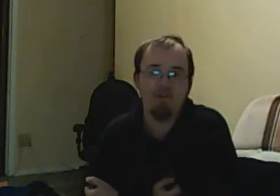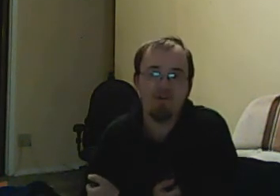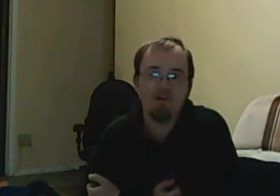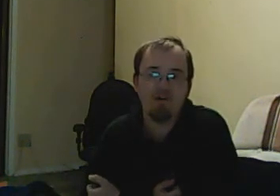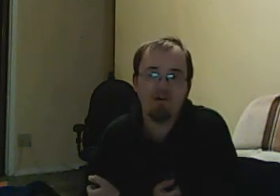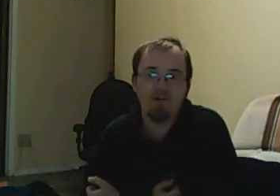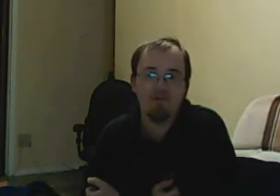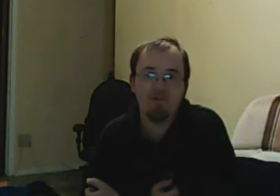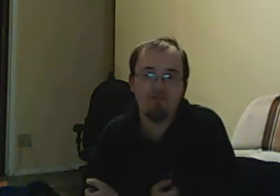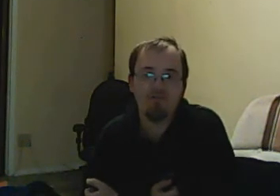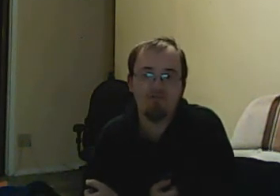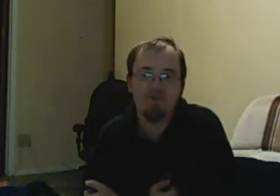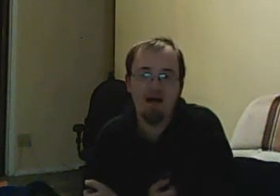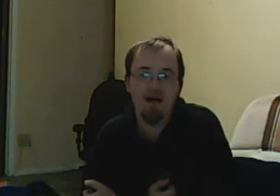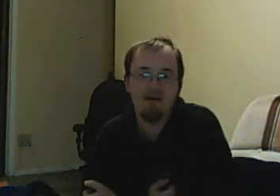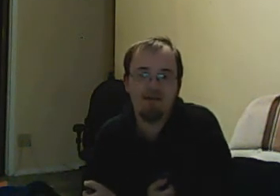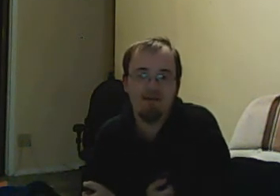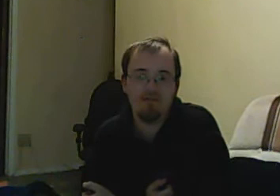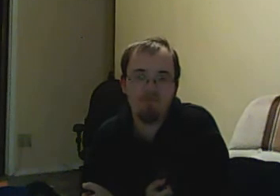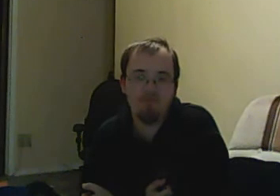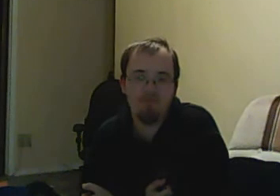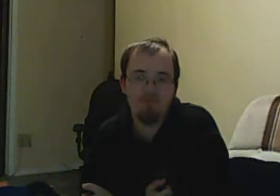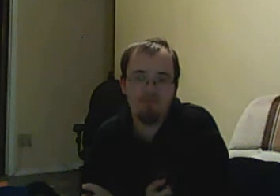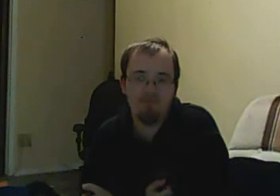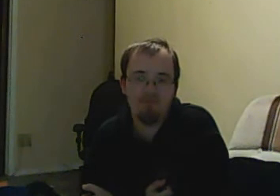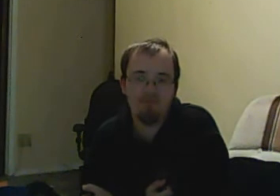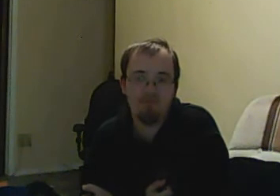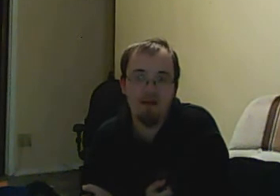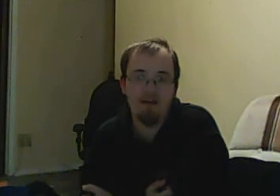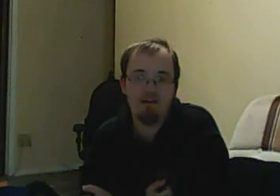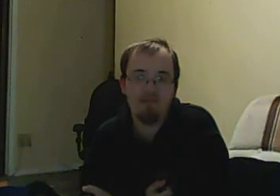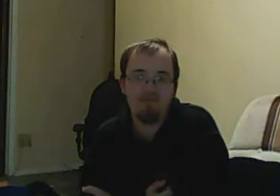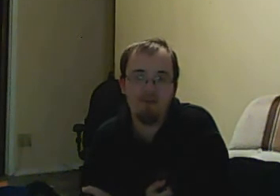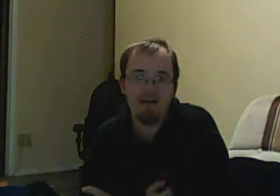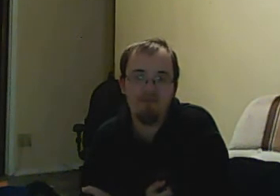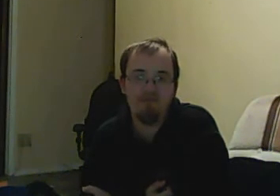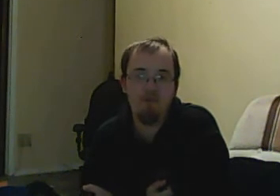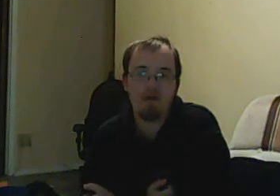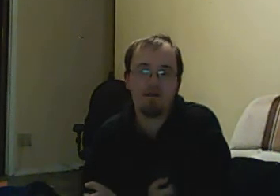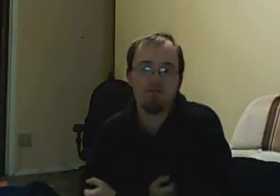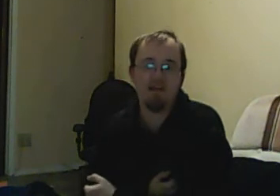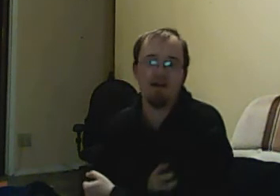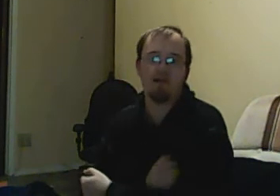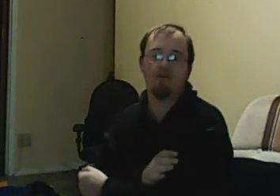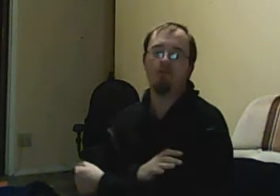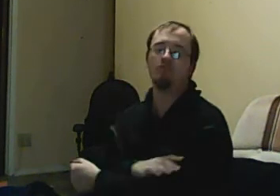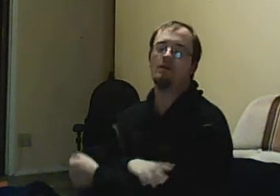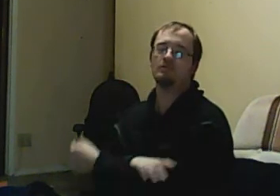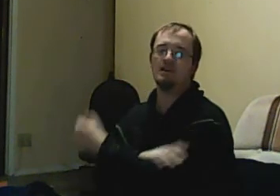Drog, Drog94, D-R-O-D-G